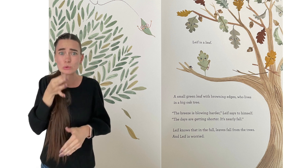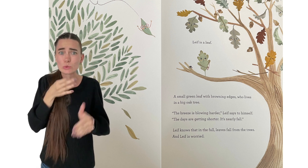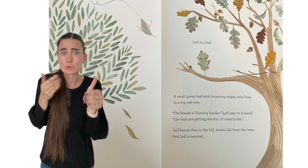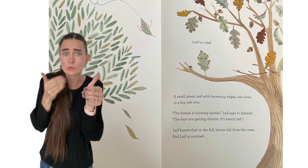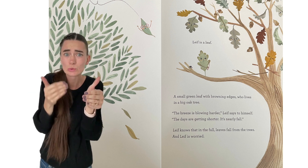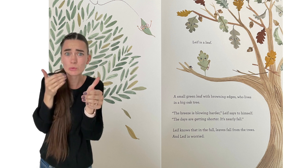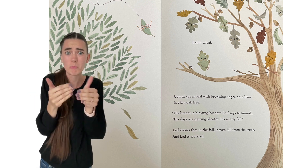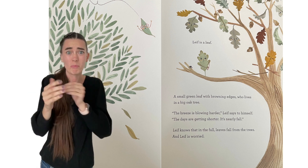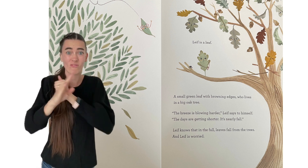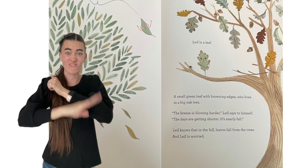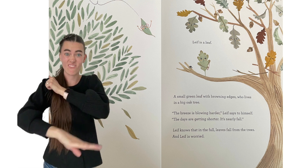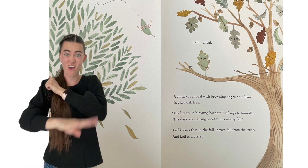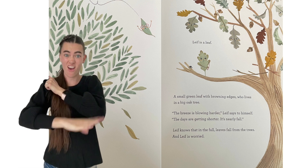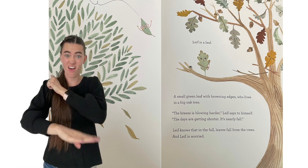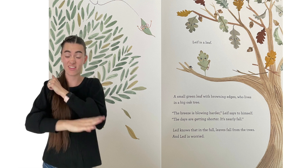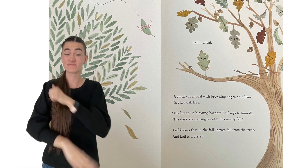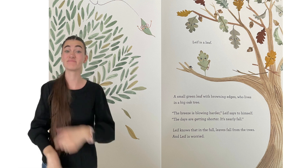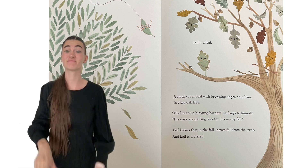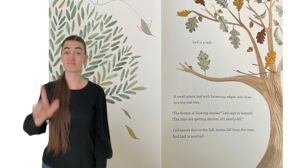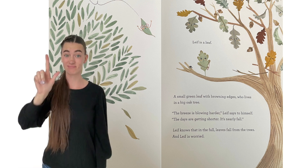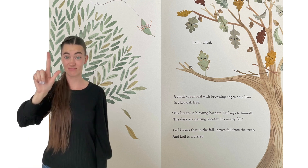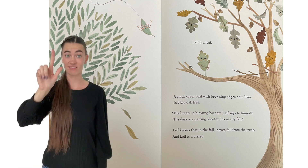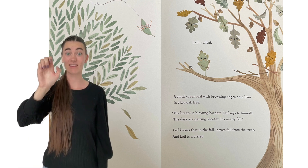It's nearly fall.